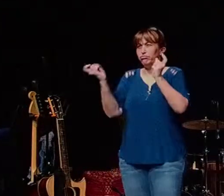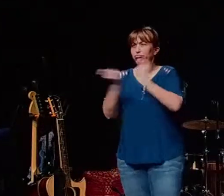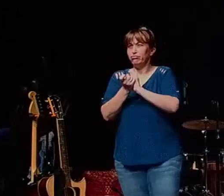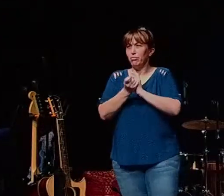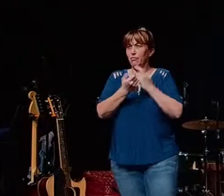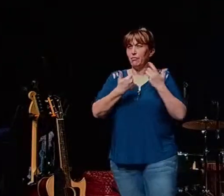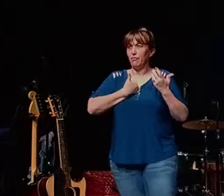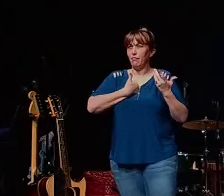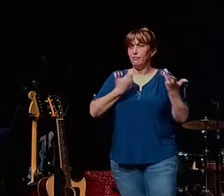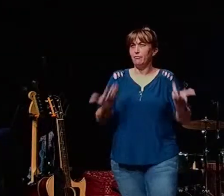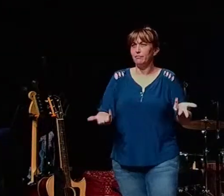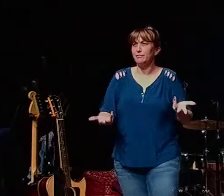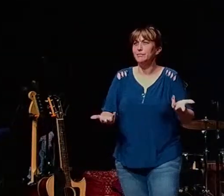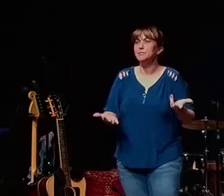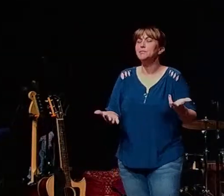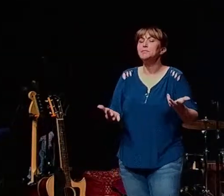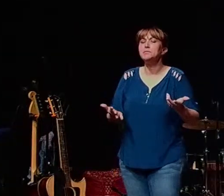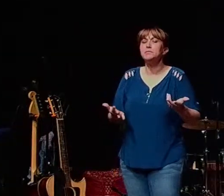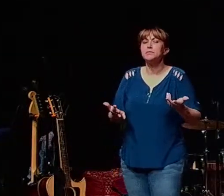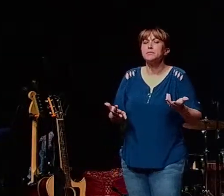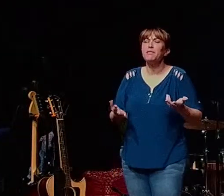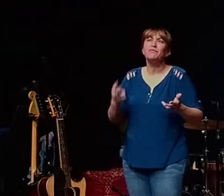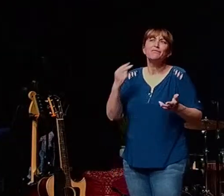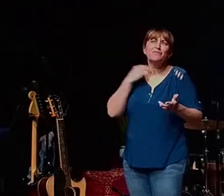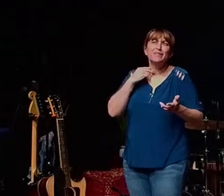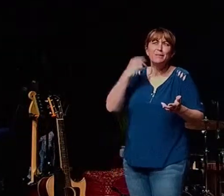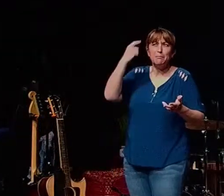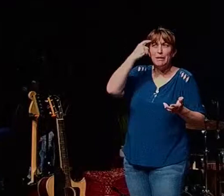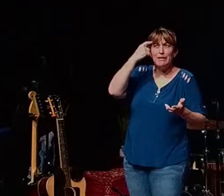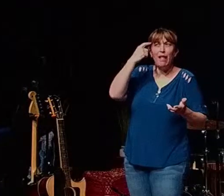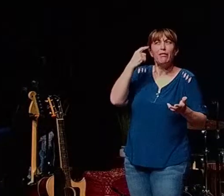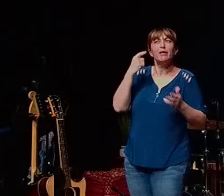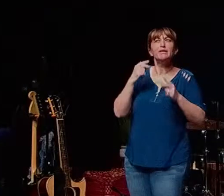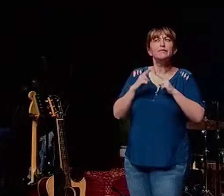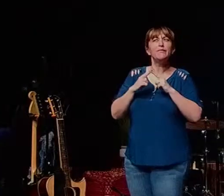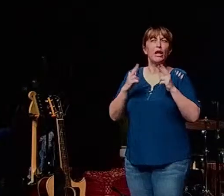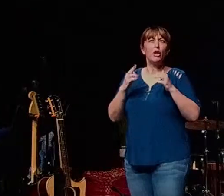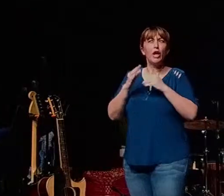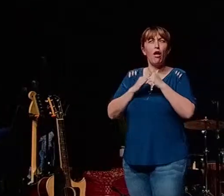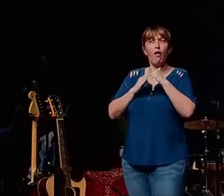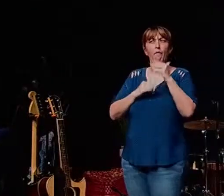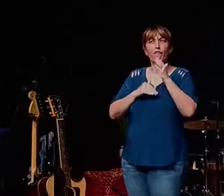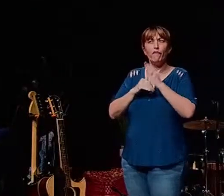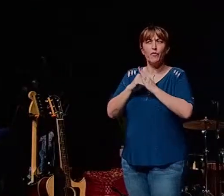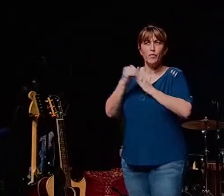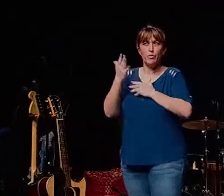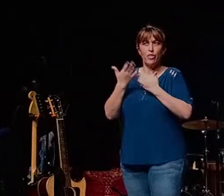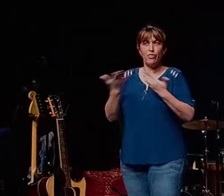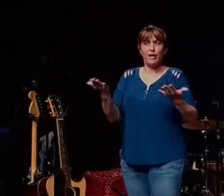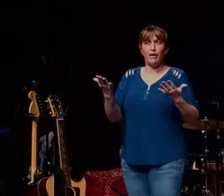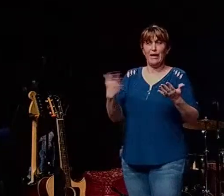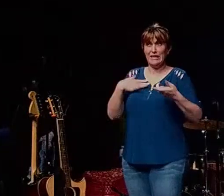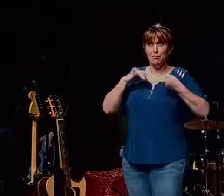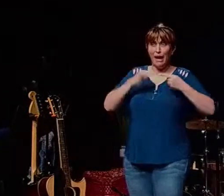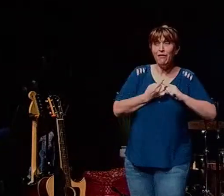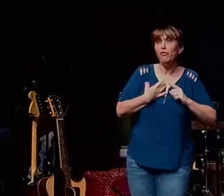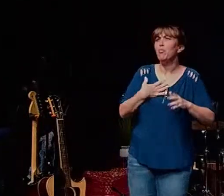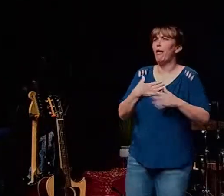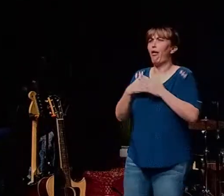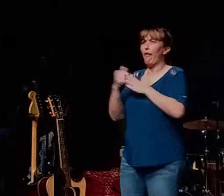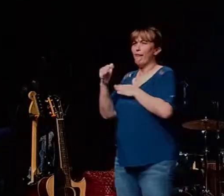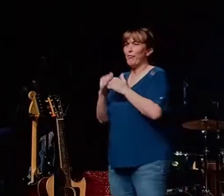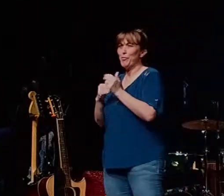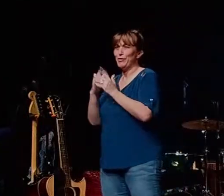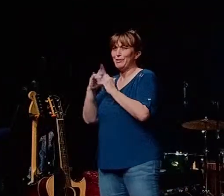because for that it's it's a victim mentality is a very comfortable thing it's painful comfortable and yet it's comfortable because it